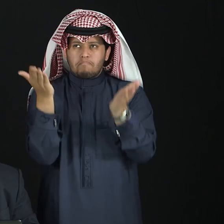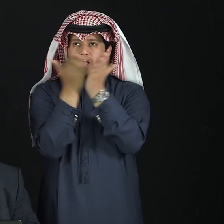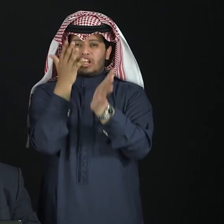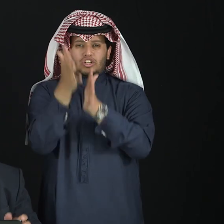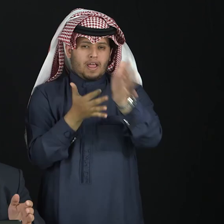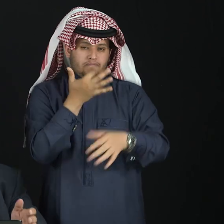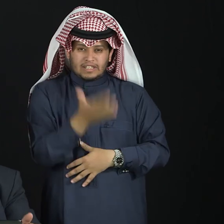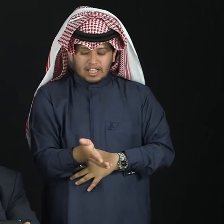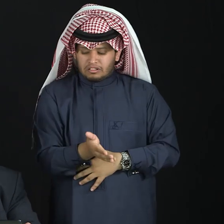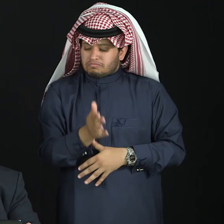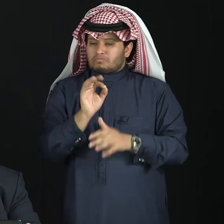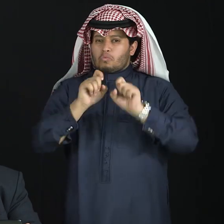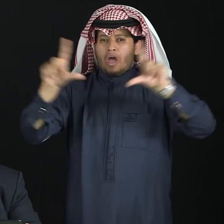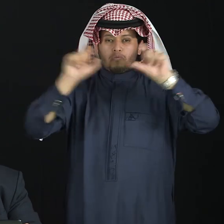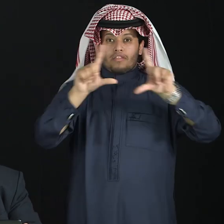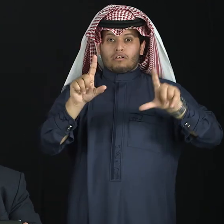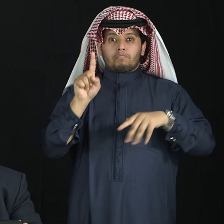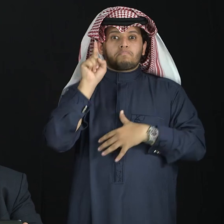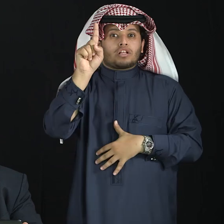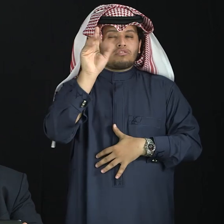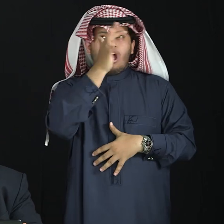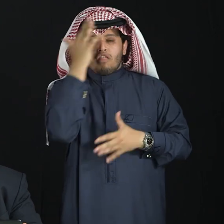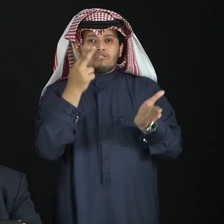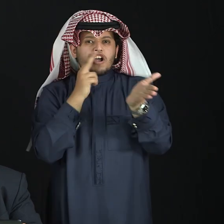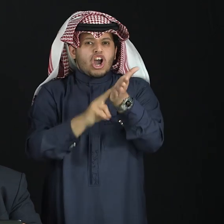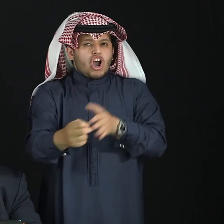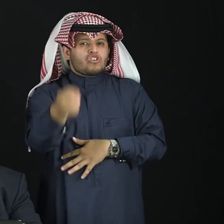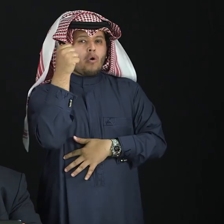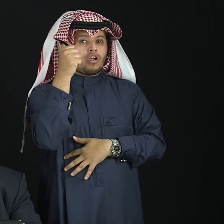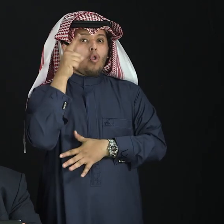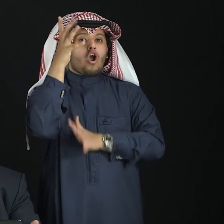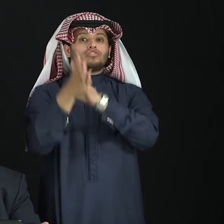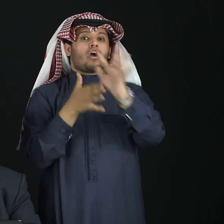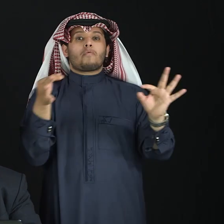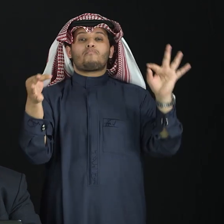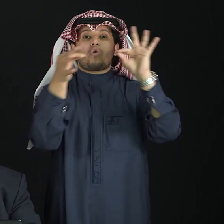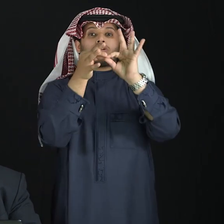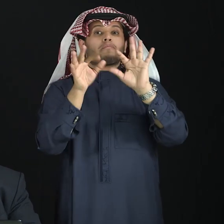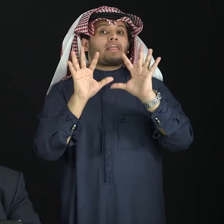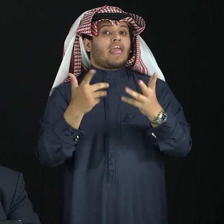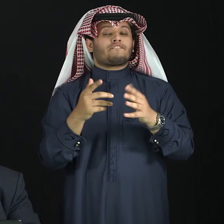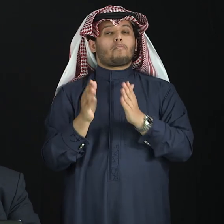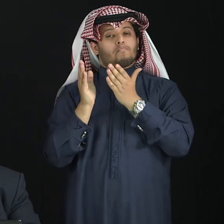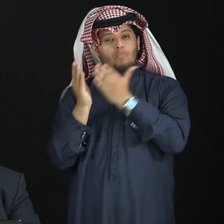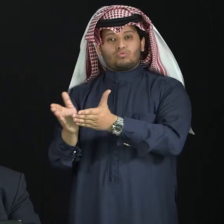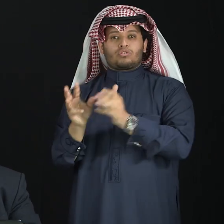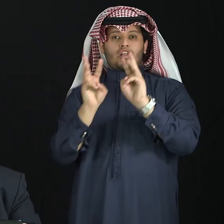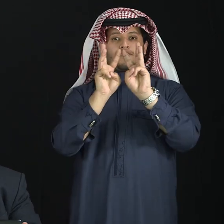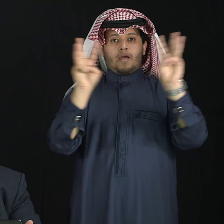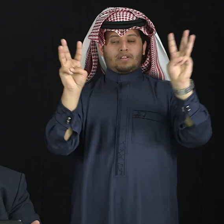ASL. These simple words are very easy for deaf students to learn and also for the hearing students.